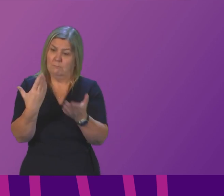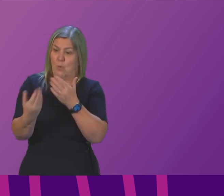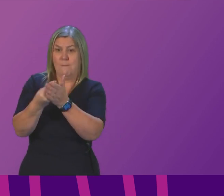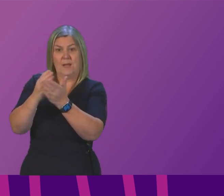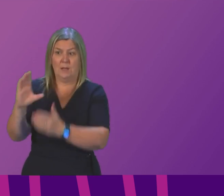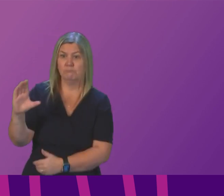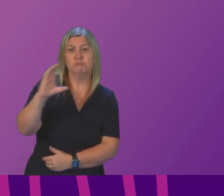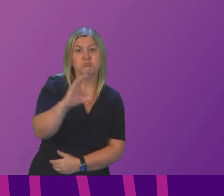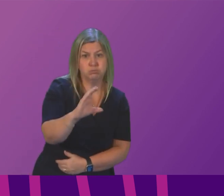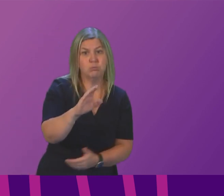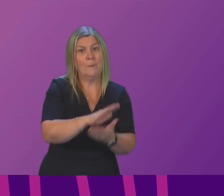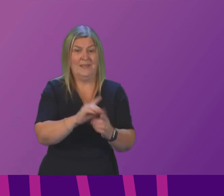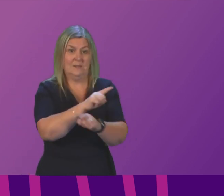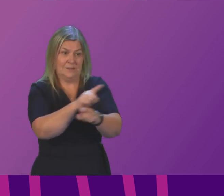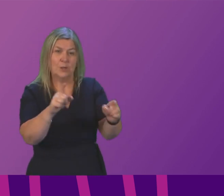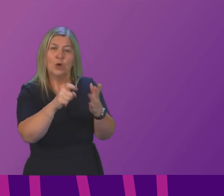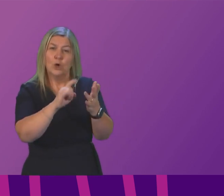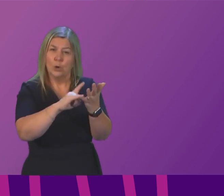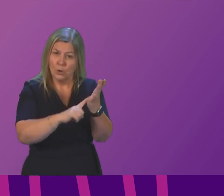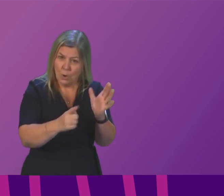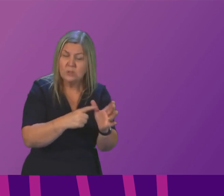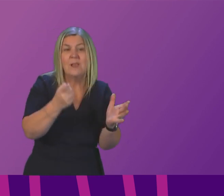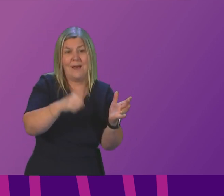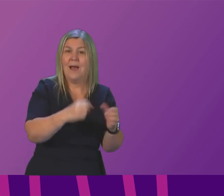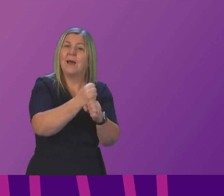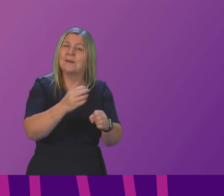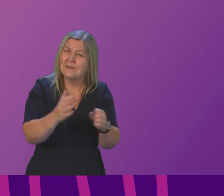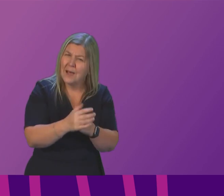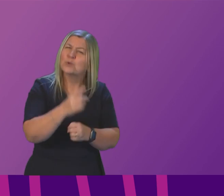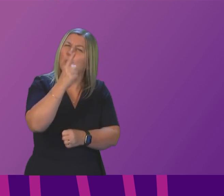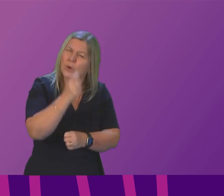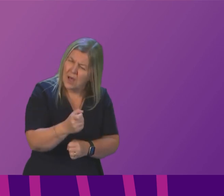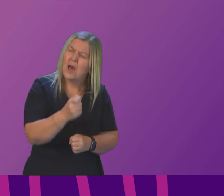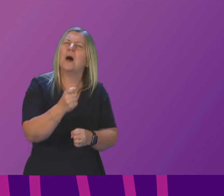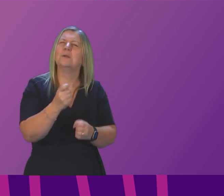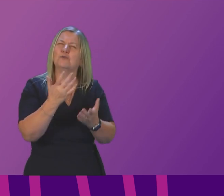Council can settle this dispute and pay these key workers fairly and treat them with